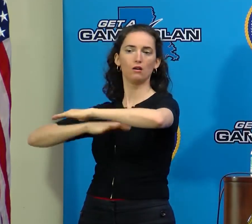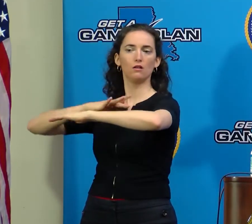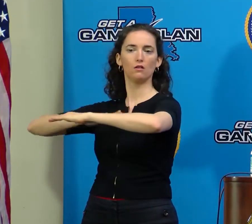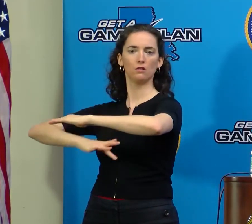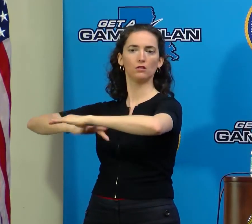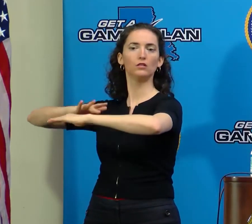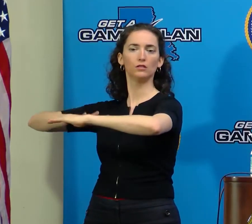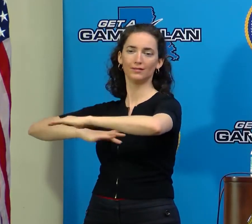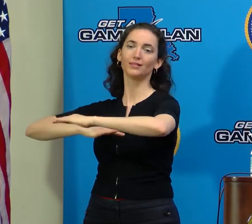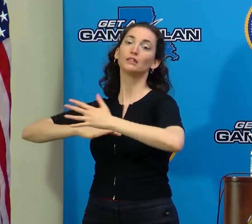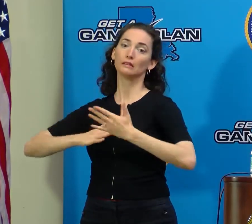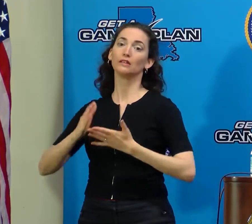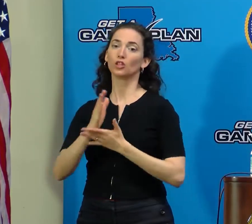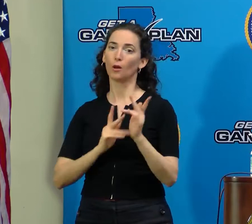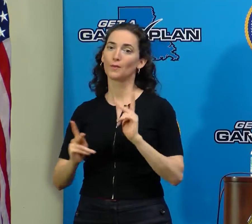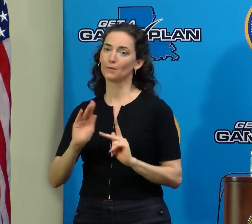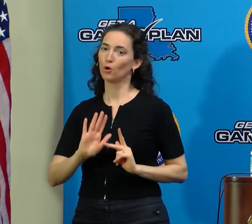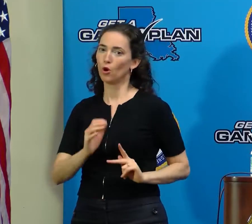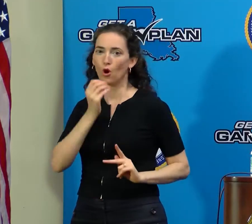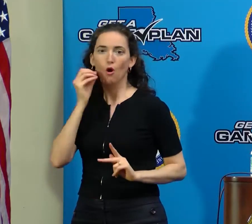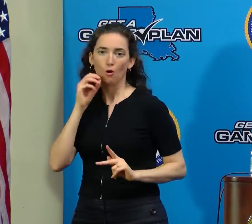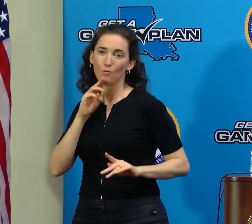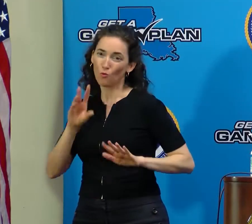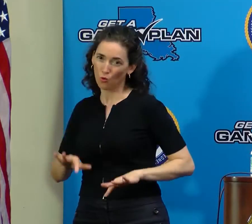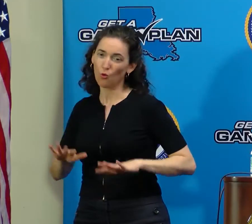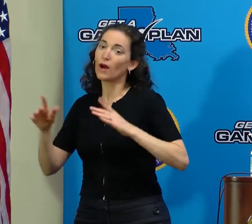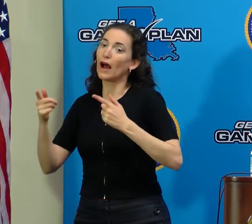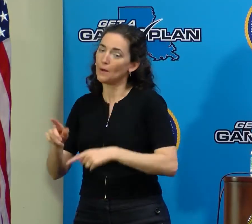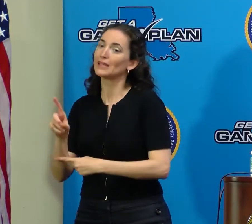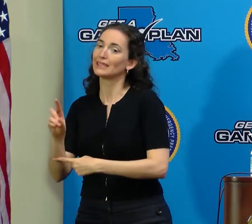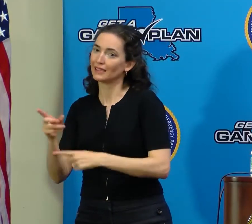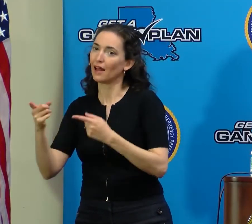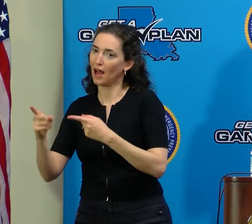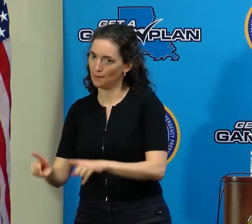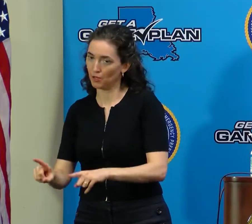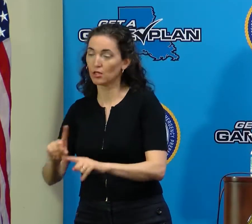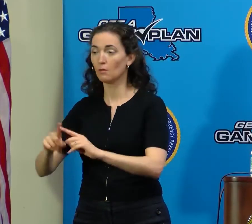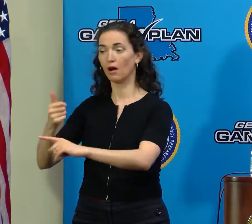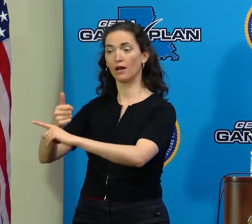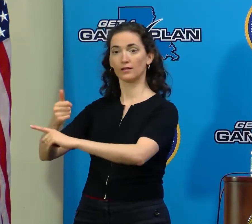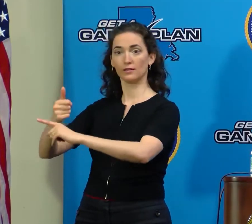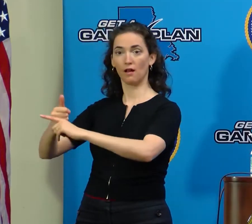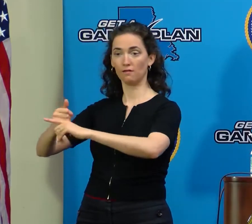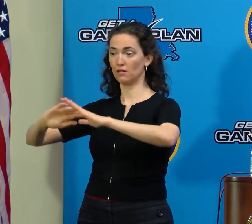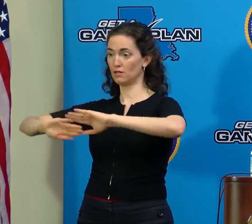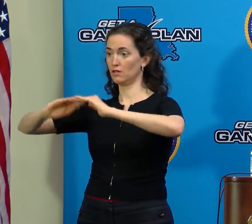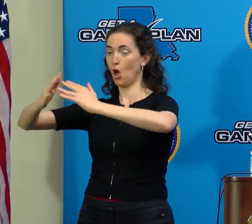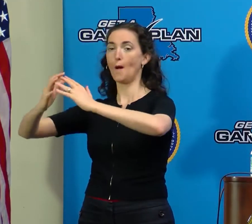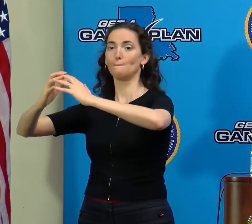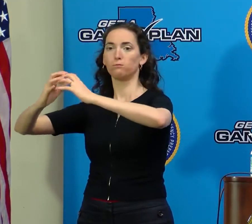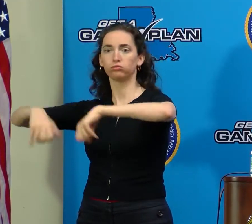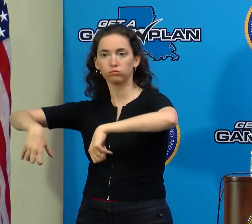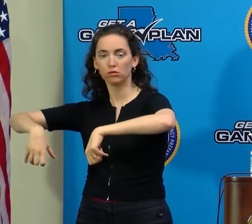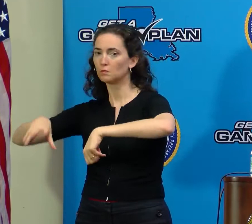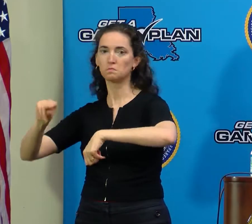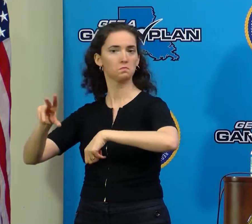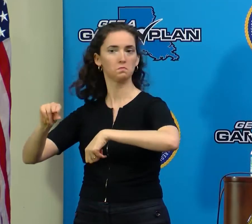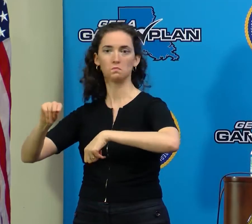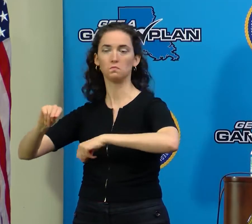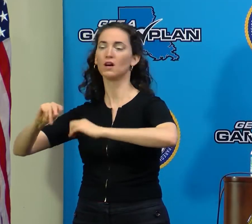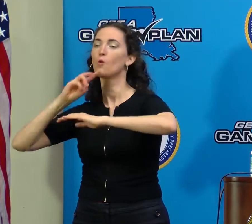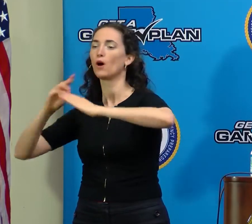some people's homes being flooded, but they did not fail. They